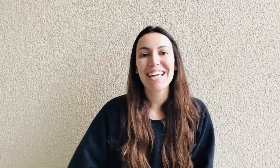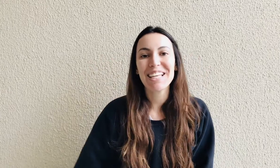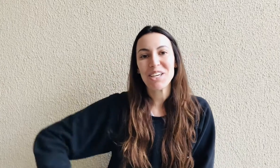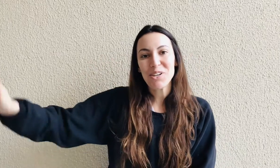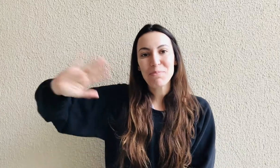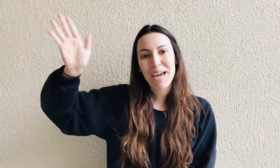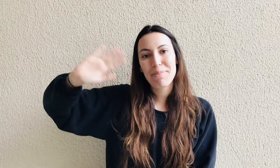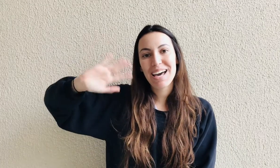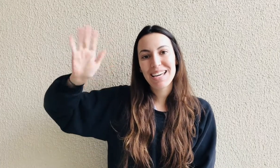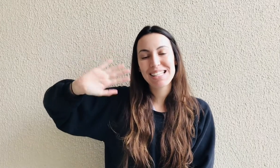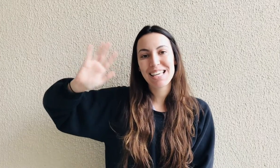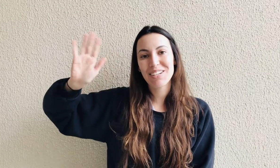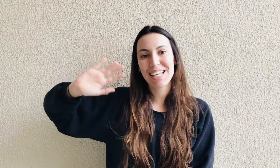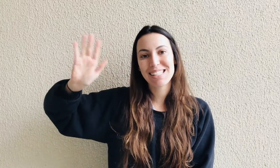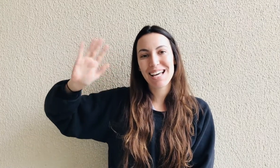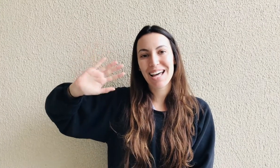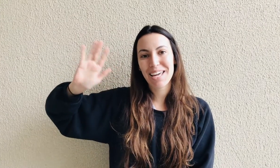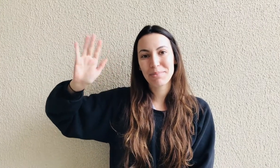Thank you. Bye-bye. See you next time.